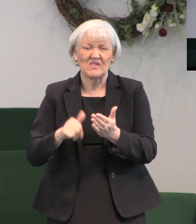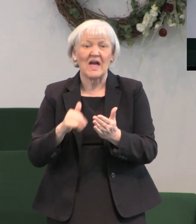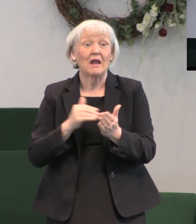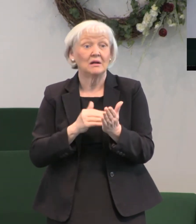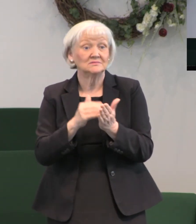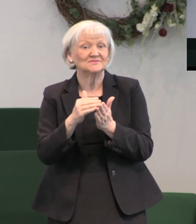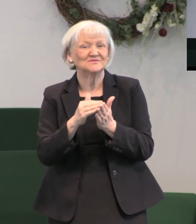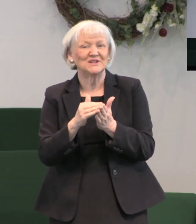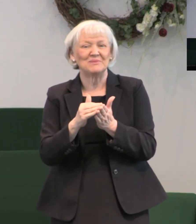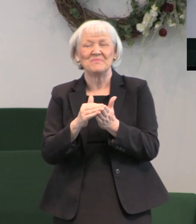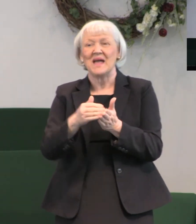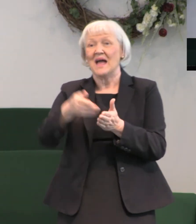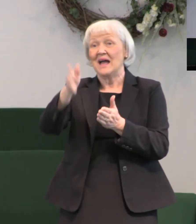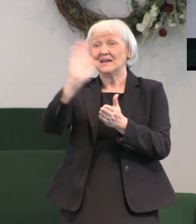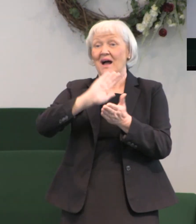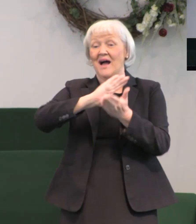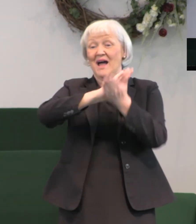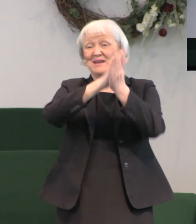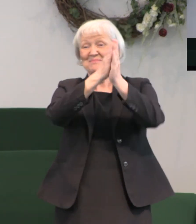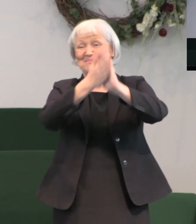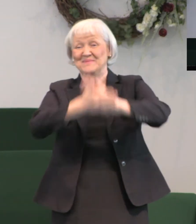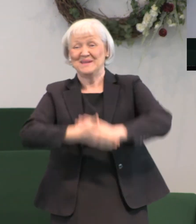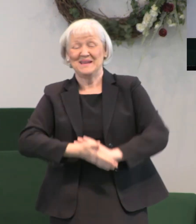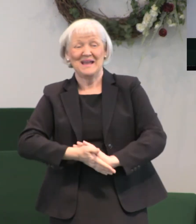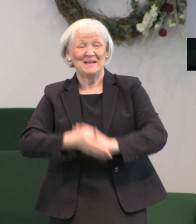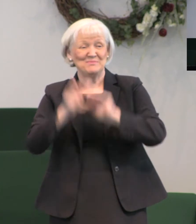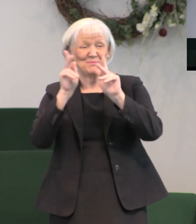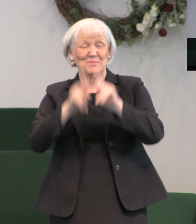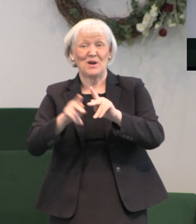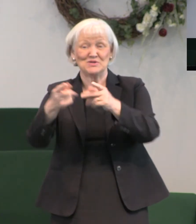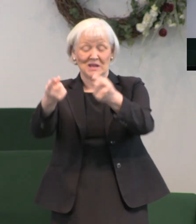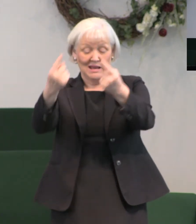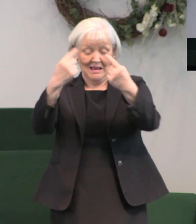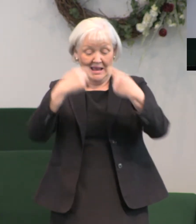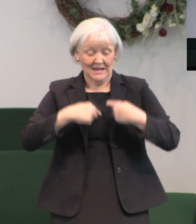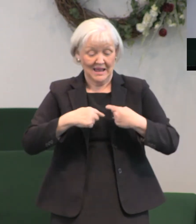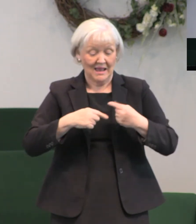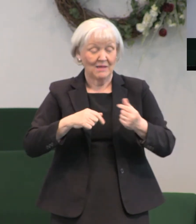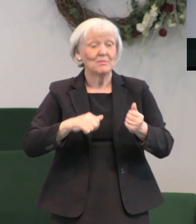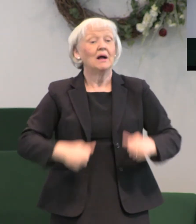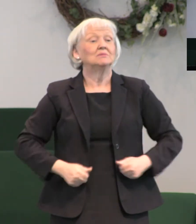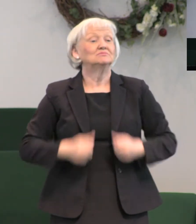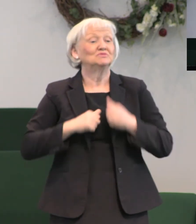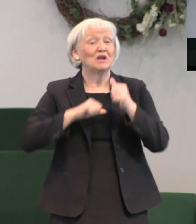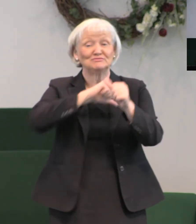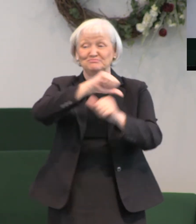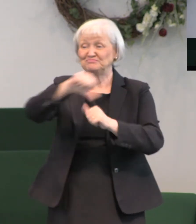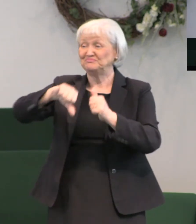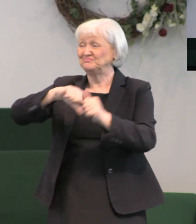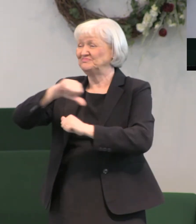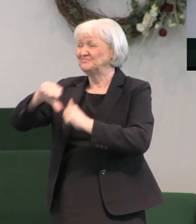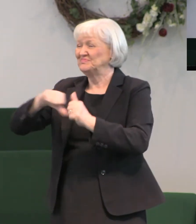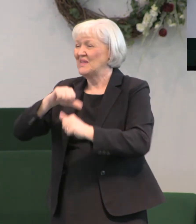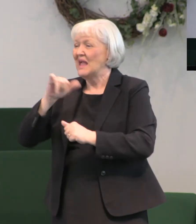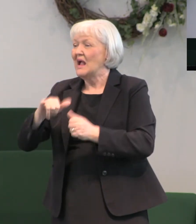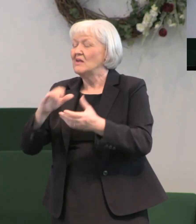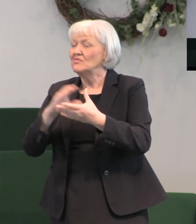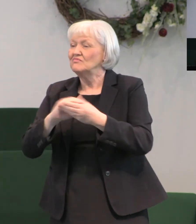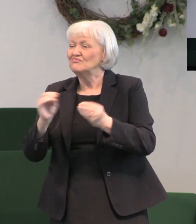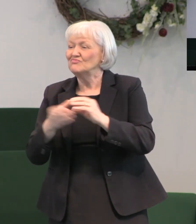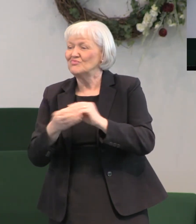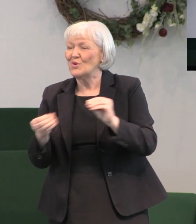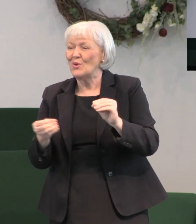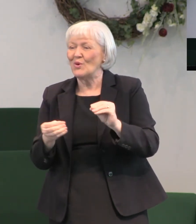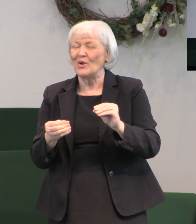Christ, how that God was made flesh and came and dwelt among us. This story of the